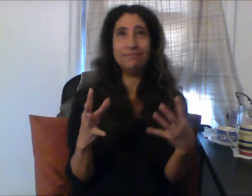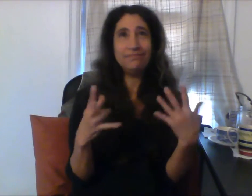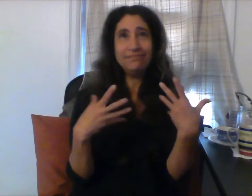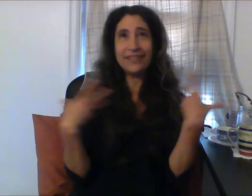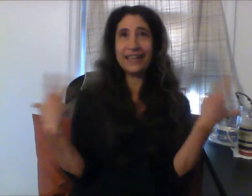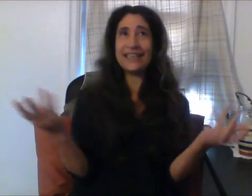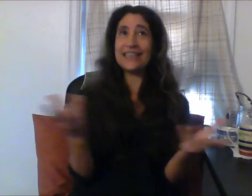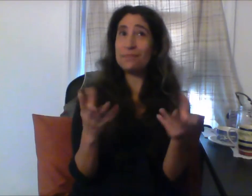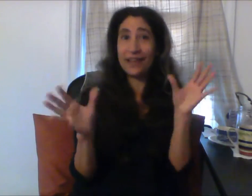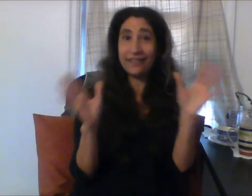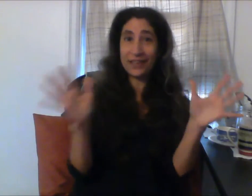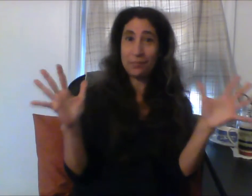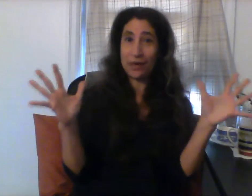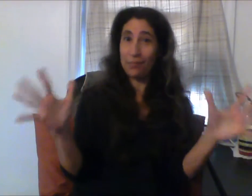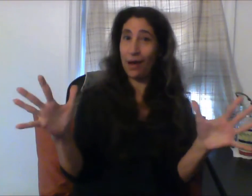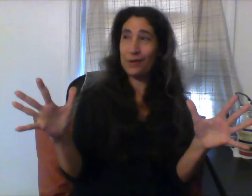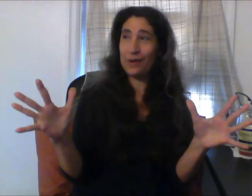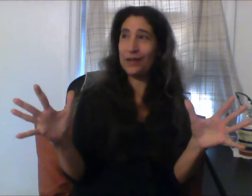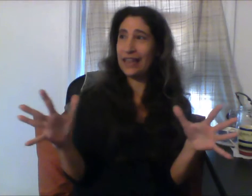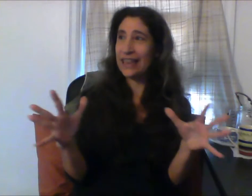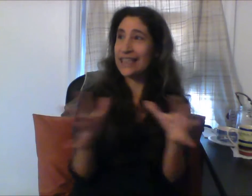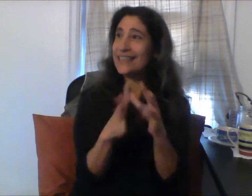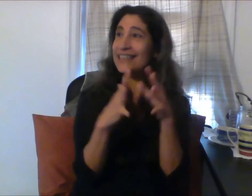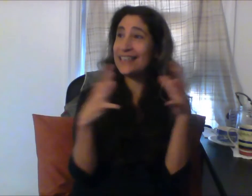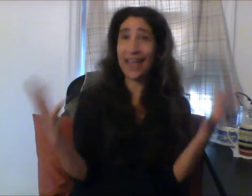I'd like to speak a little bit about this day.